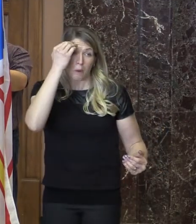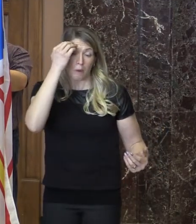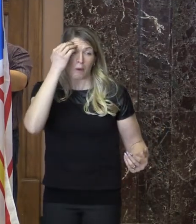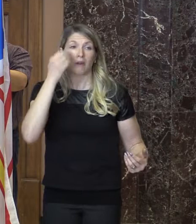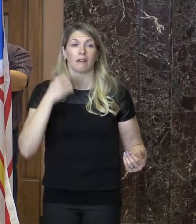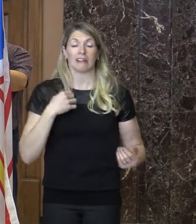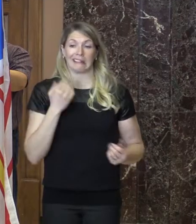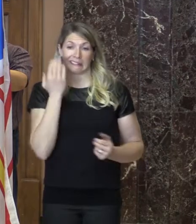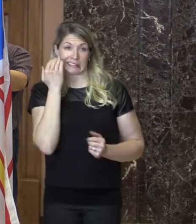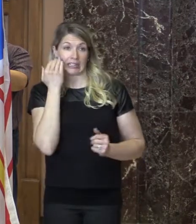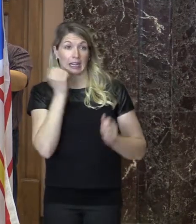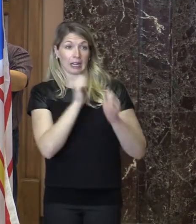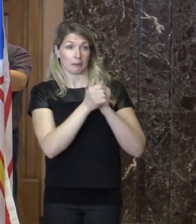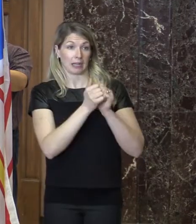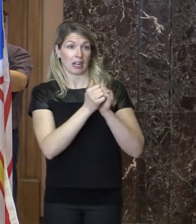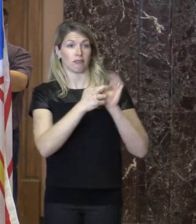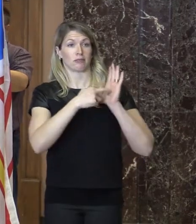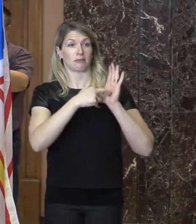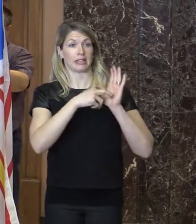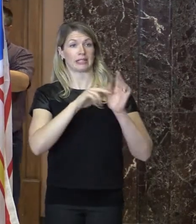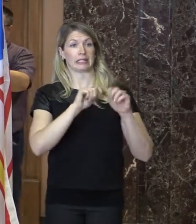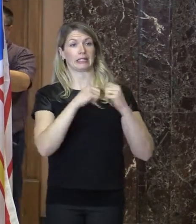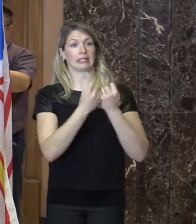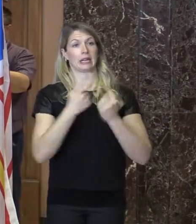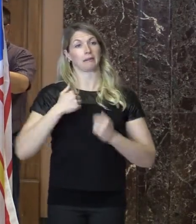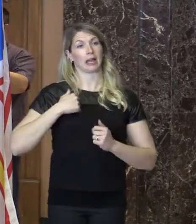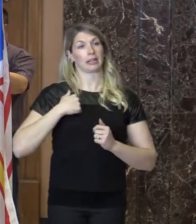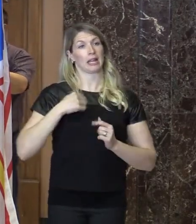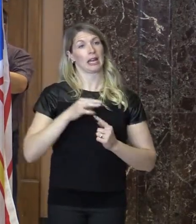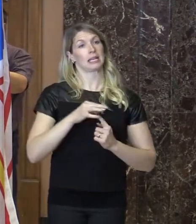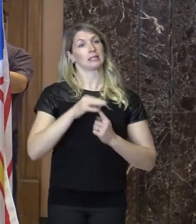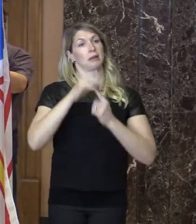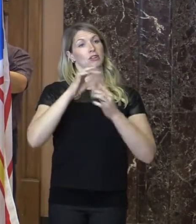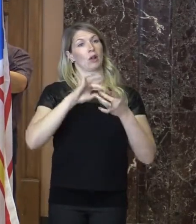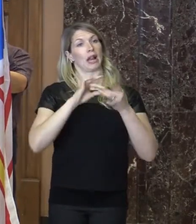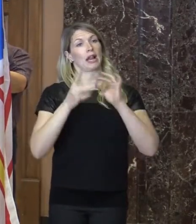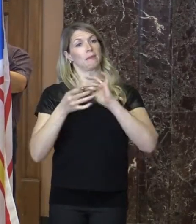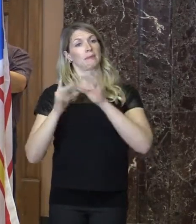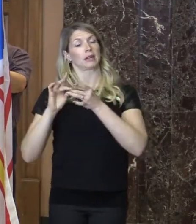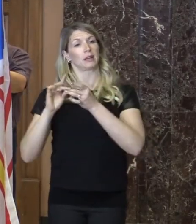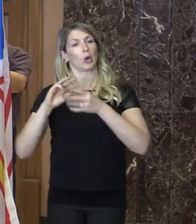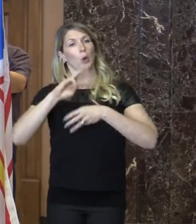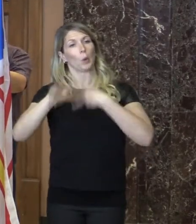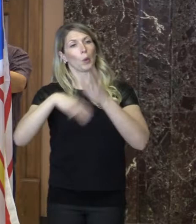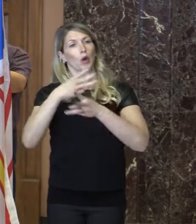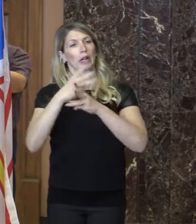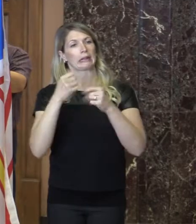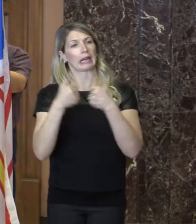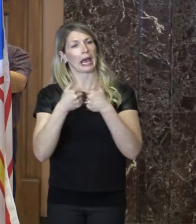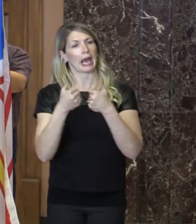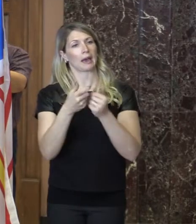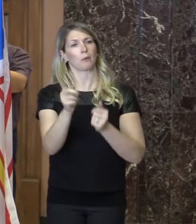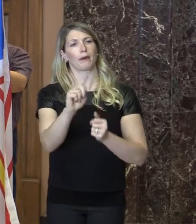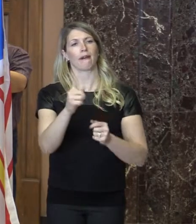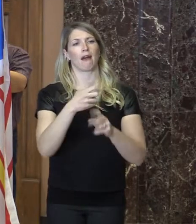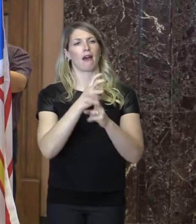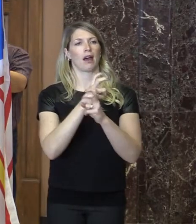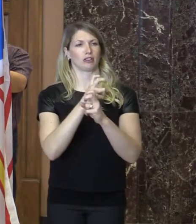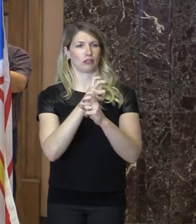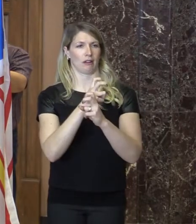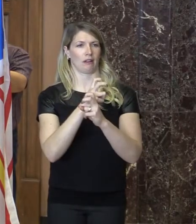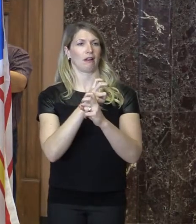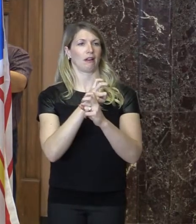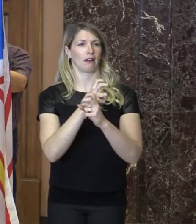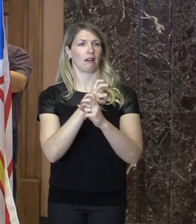and represented Team Canada at the Special Olympics World Winter Games in Austria. So, have Justin Dodge of